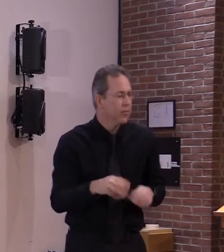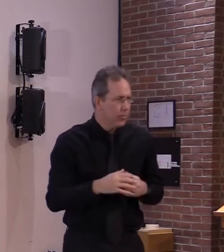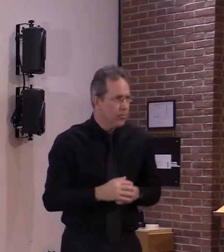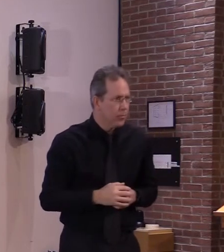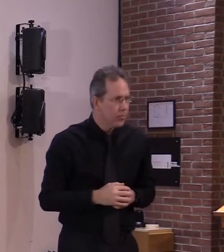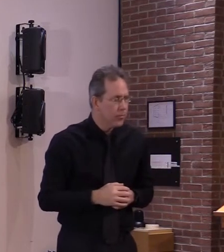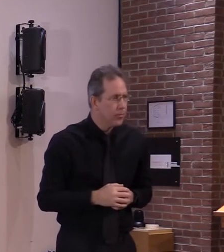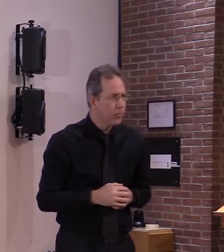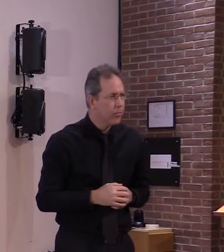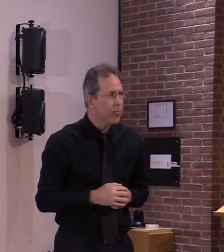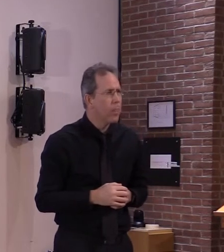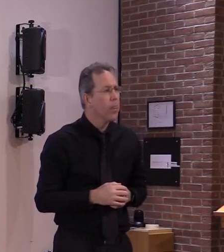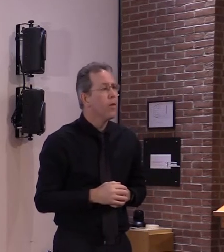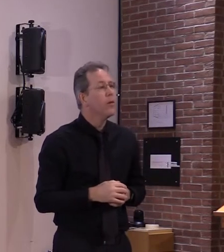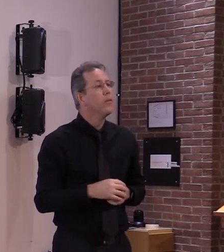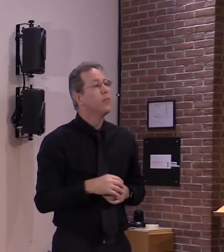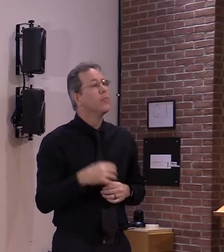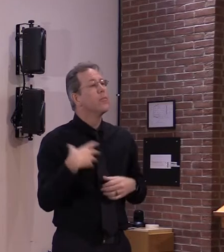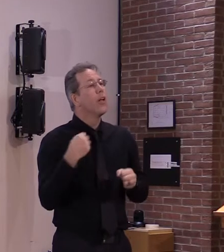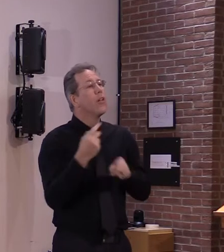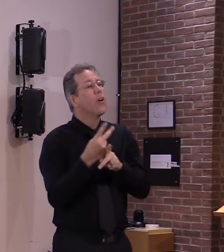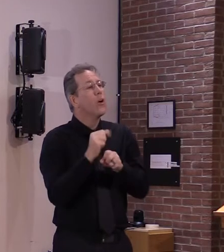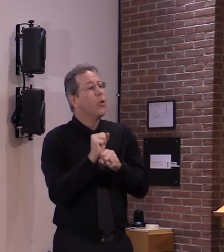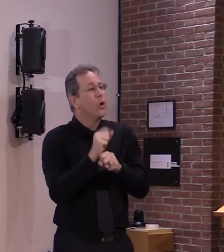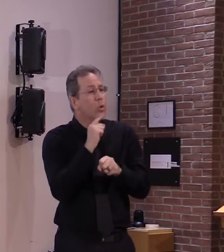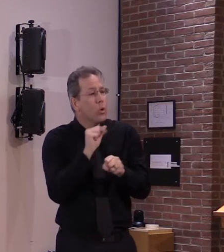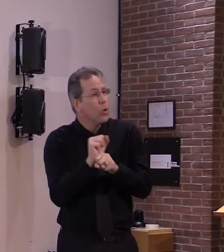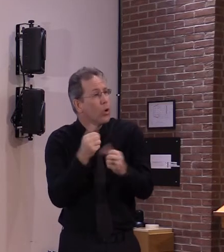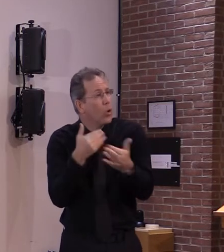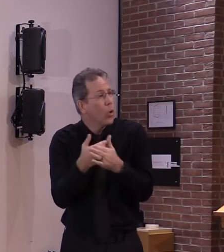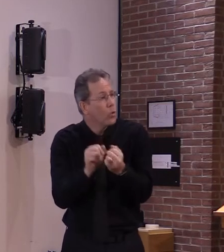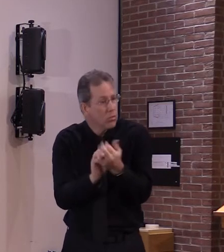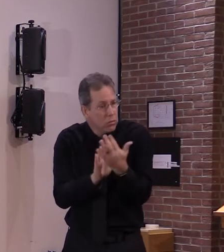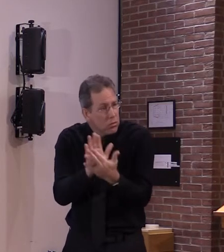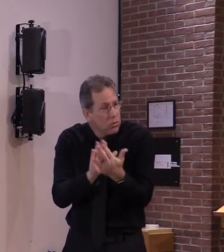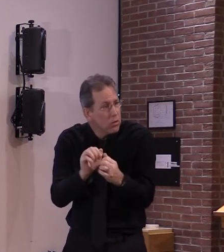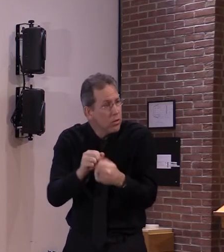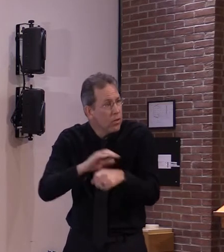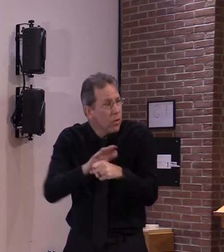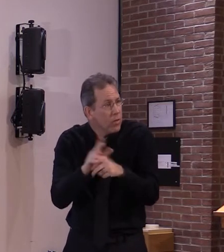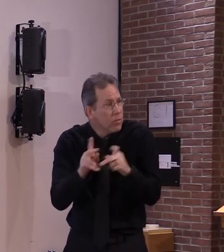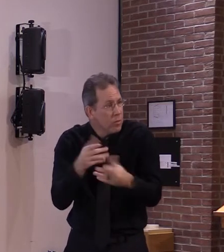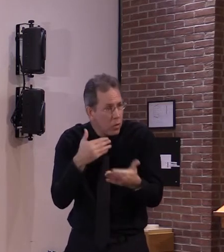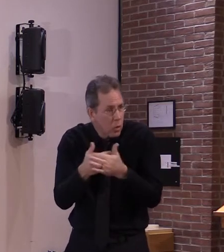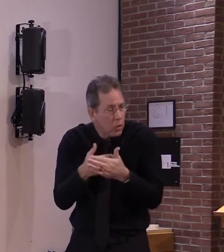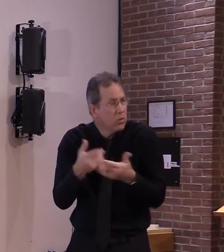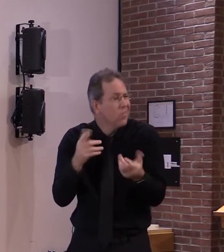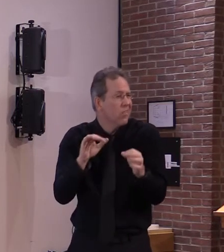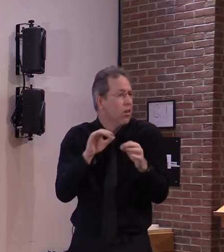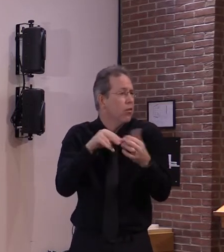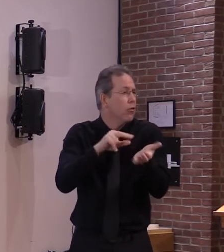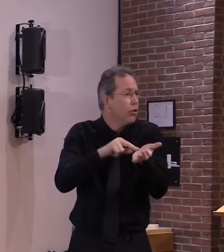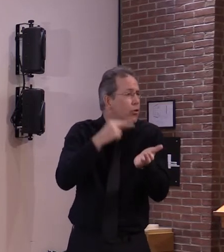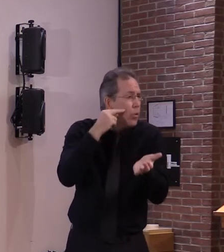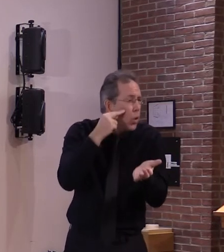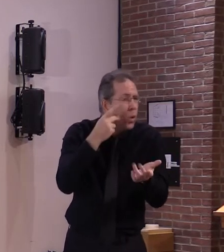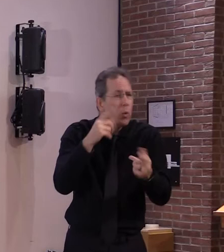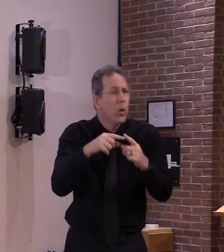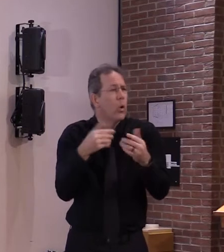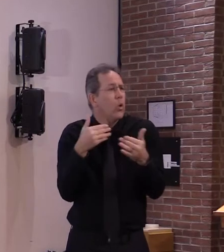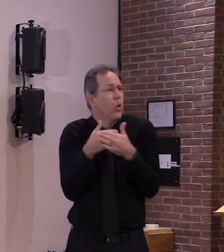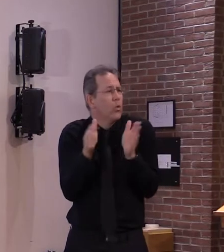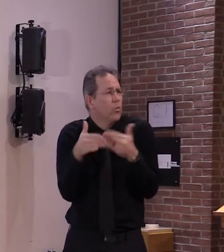who have direct patient contact in long-term care facilities emergency departments and intensive care units